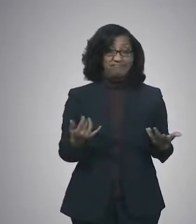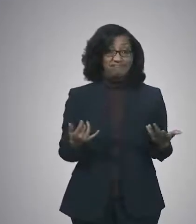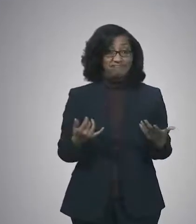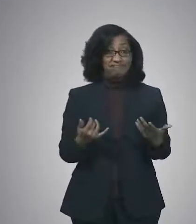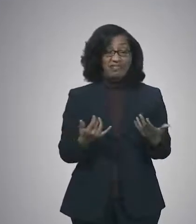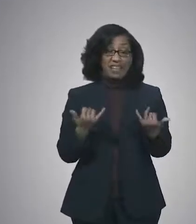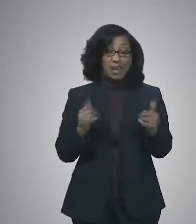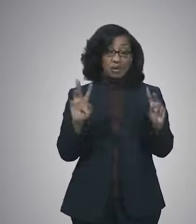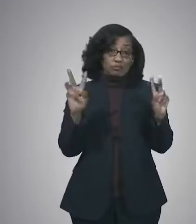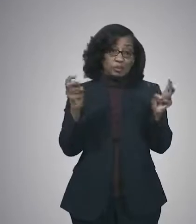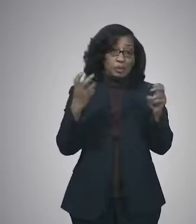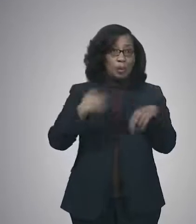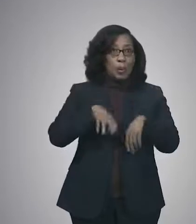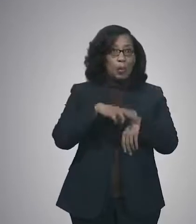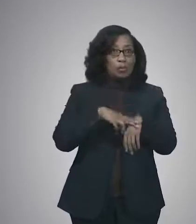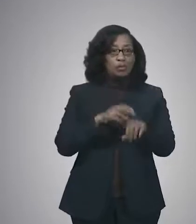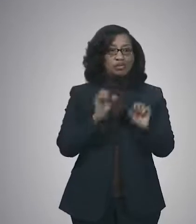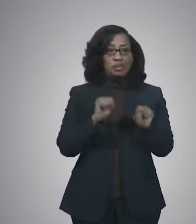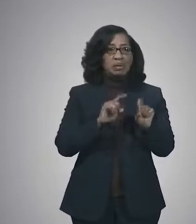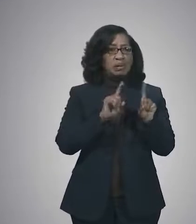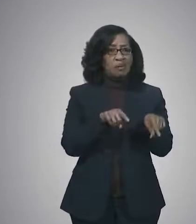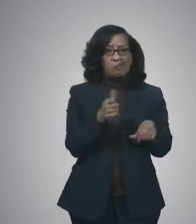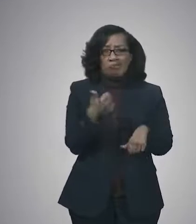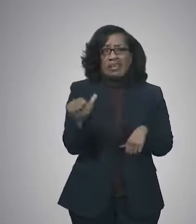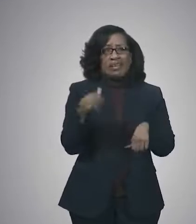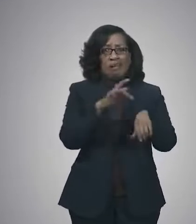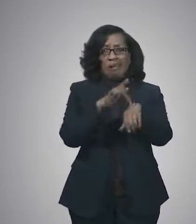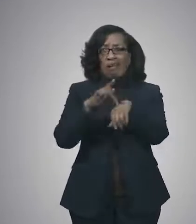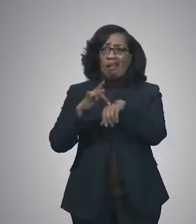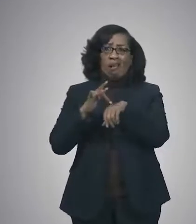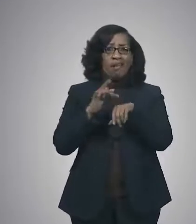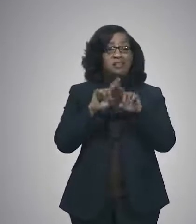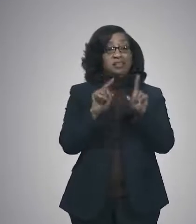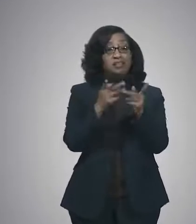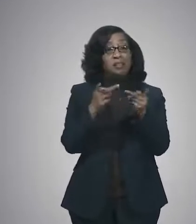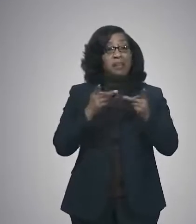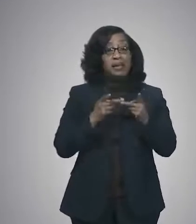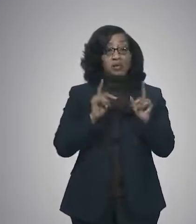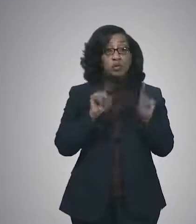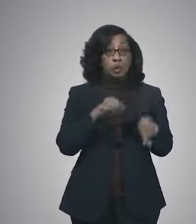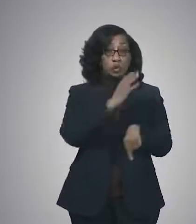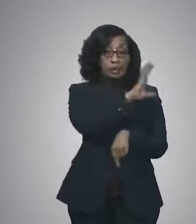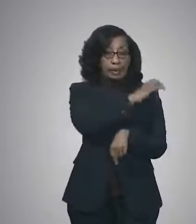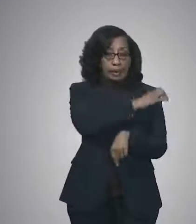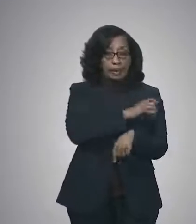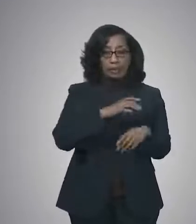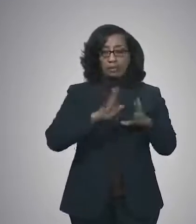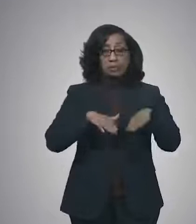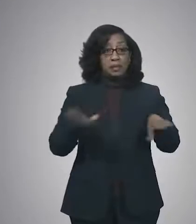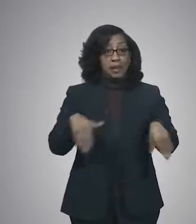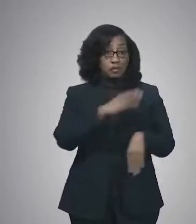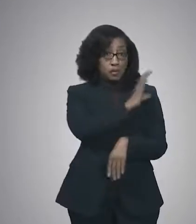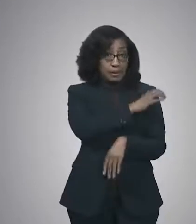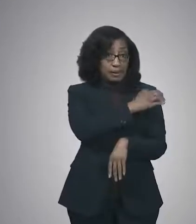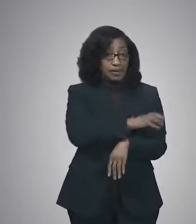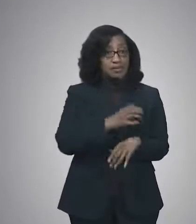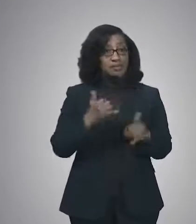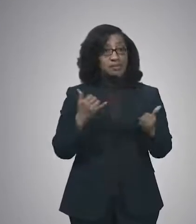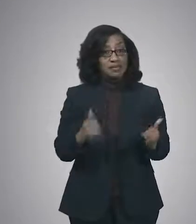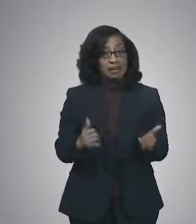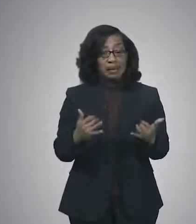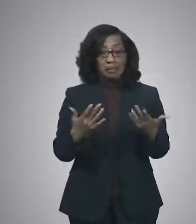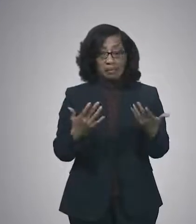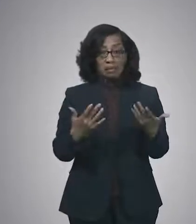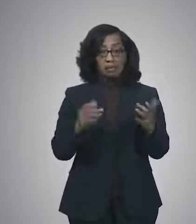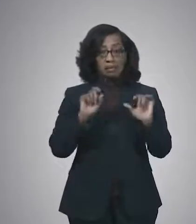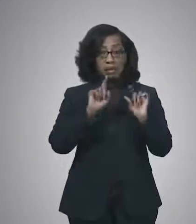normalized. You can get them at most pharmacies. You can get them at many clinics. Pediatric clinics are now coming into